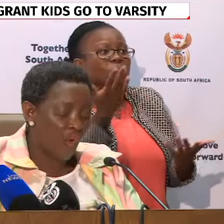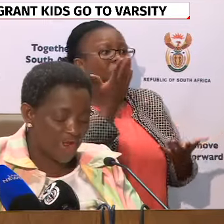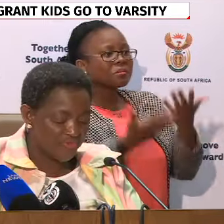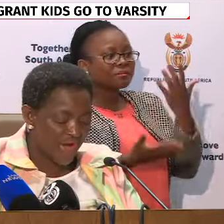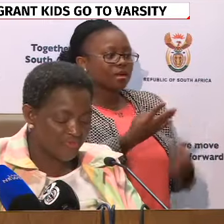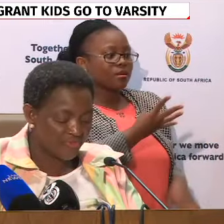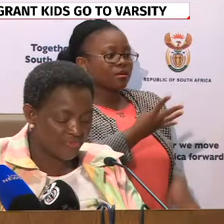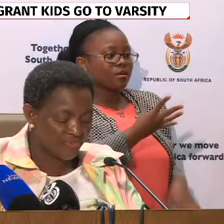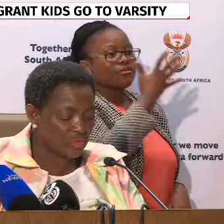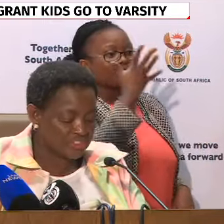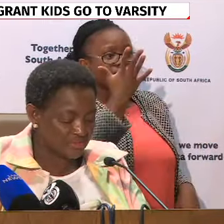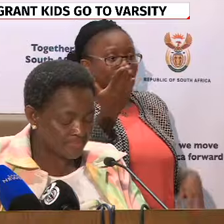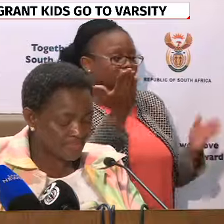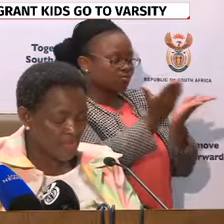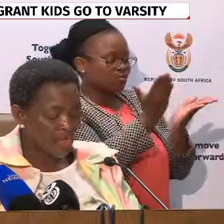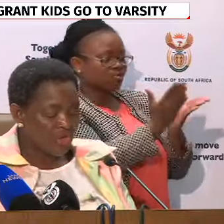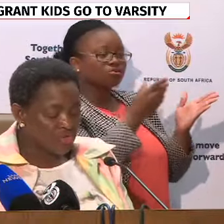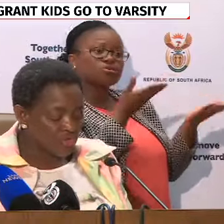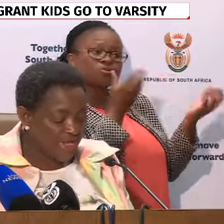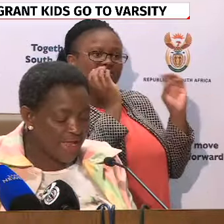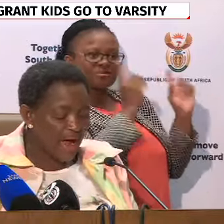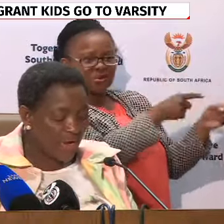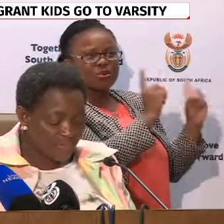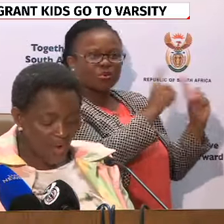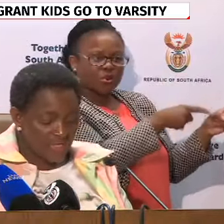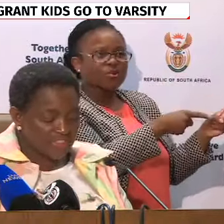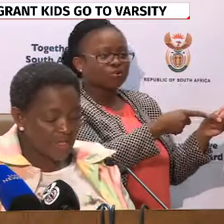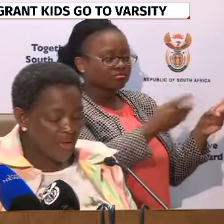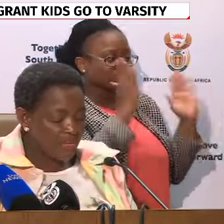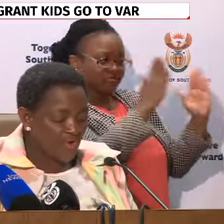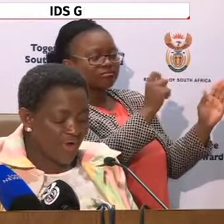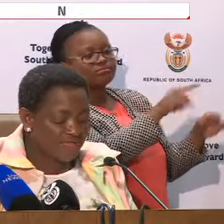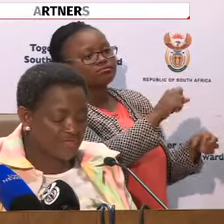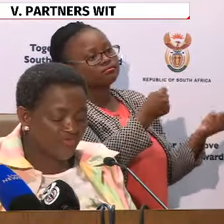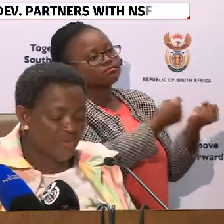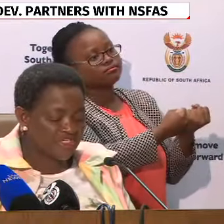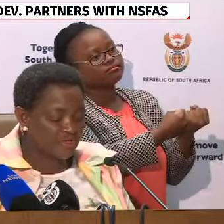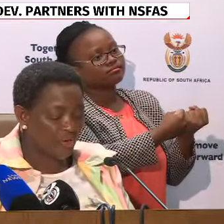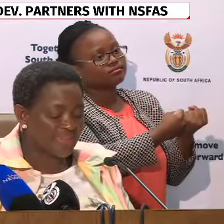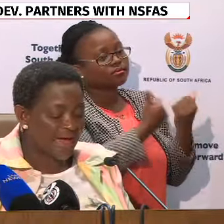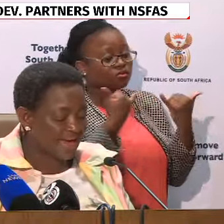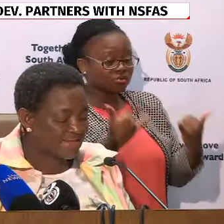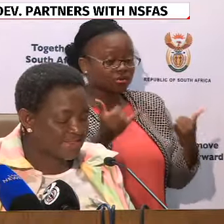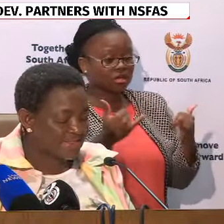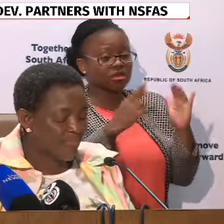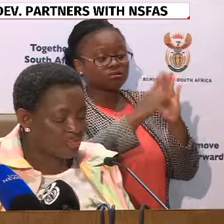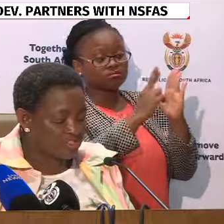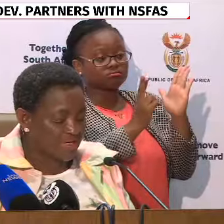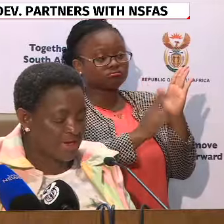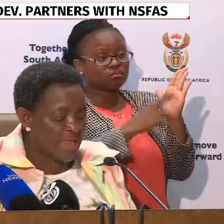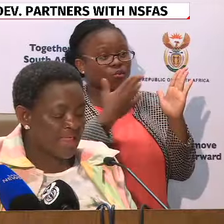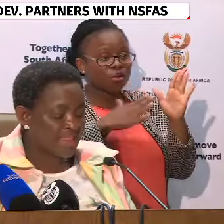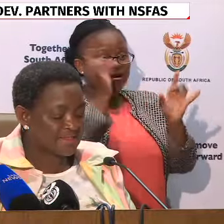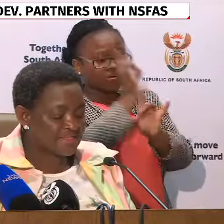4 and 5 schools. Today, our report provides information on the analysis about